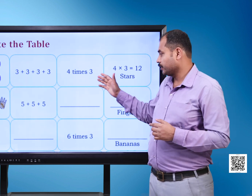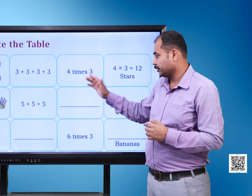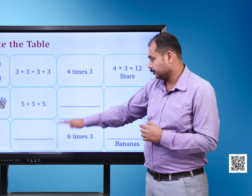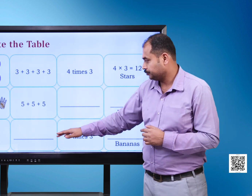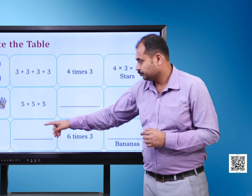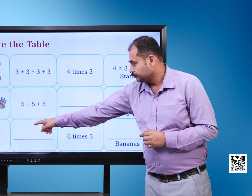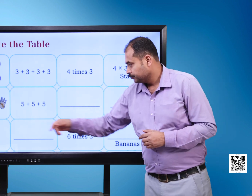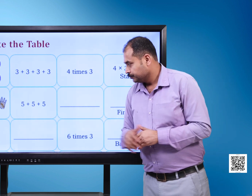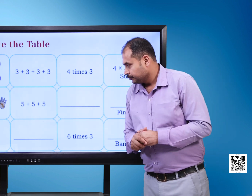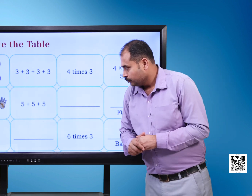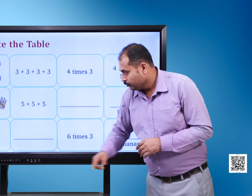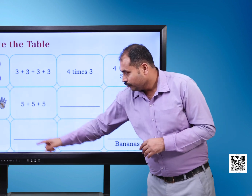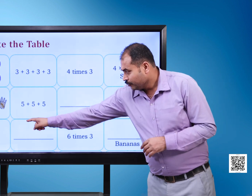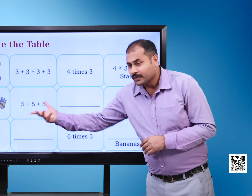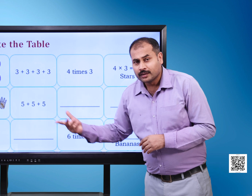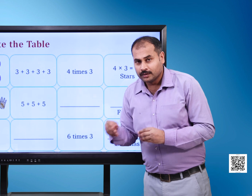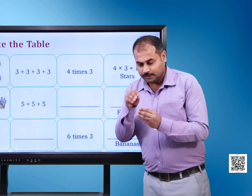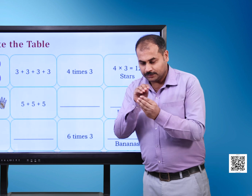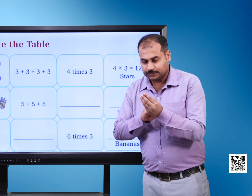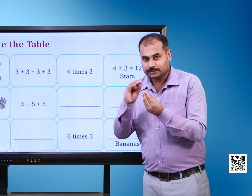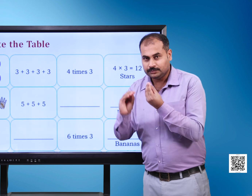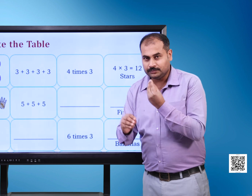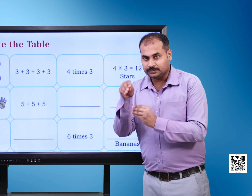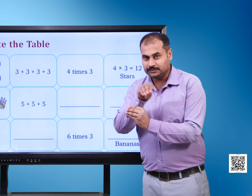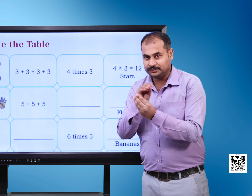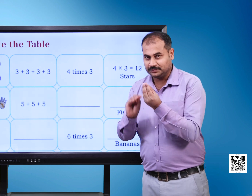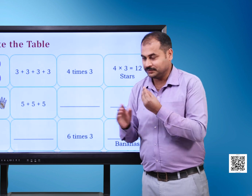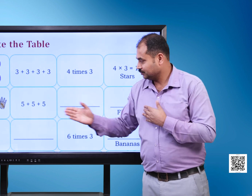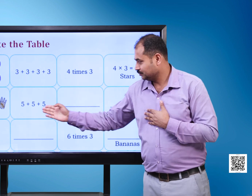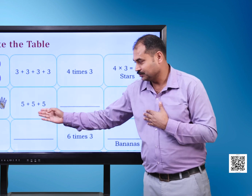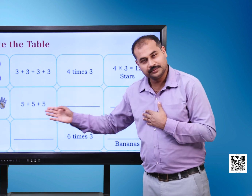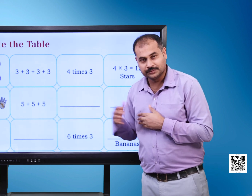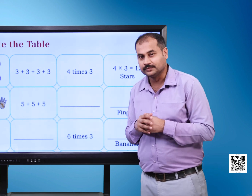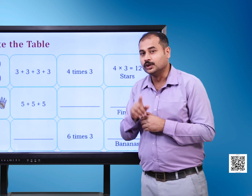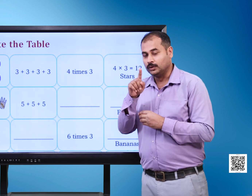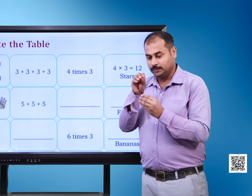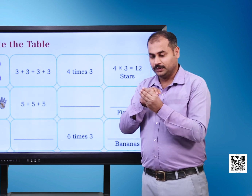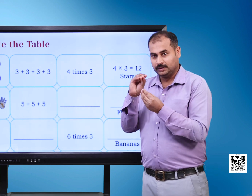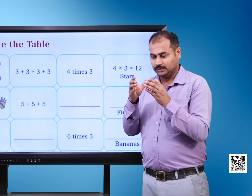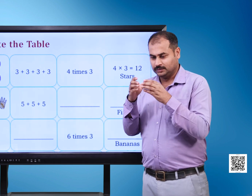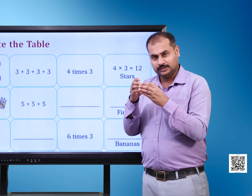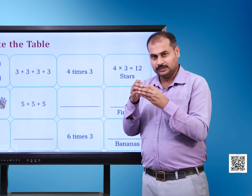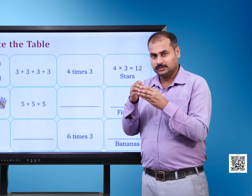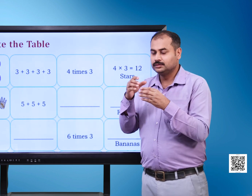Now, we have some bananas here. Blank six times three. Blank bananas.